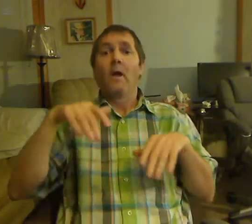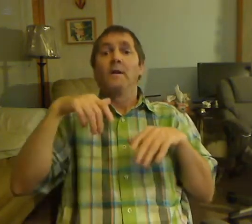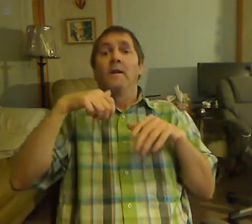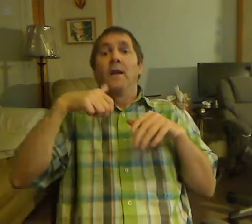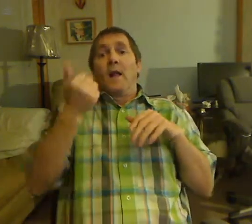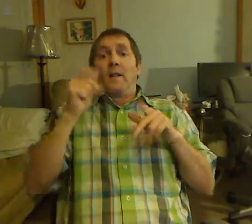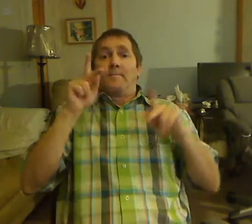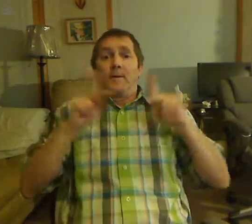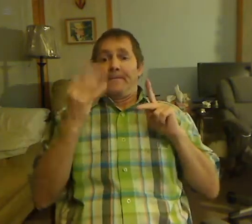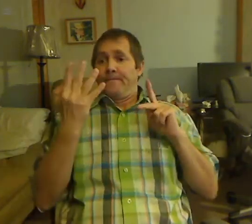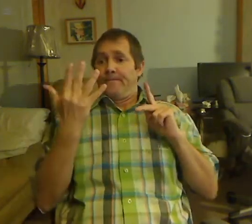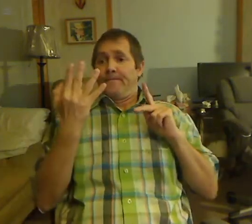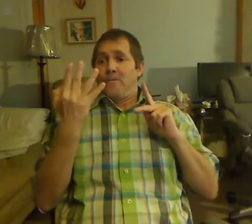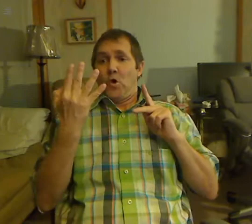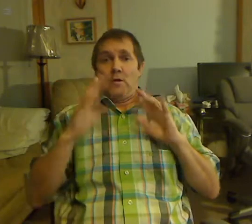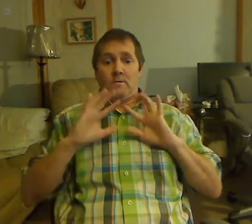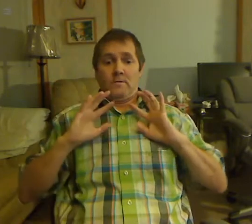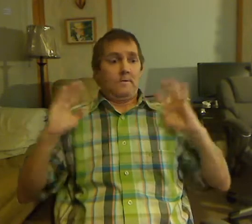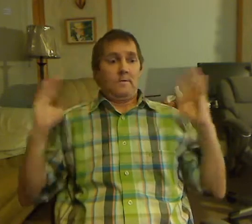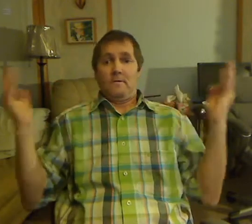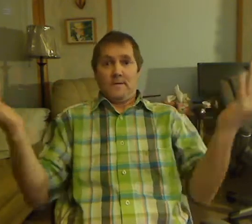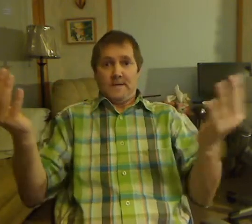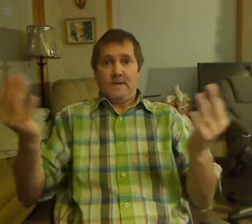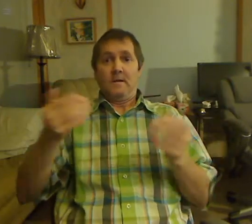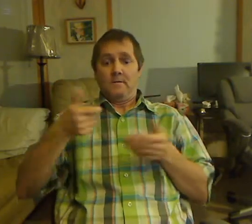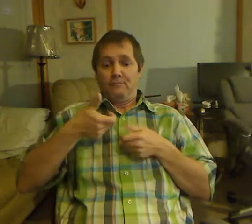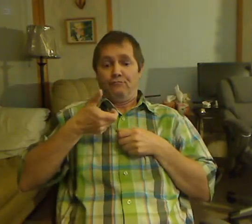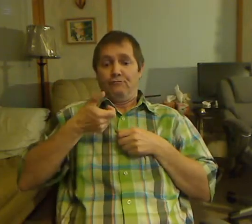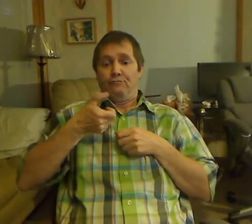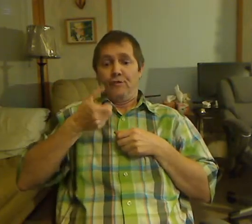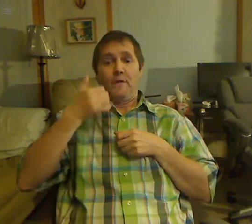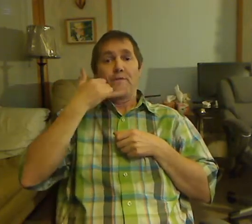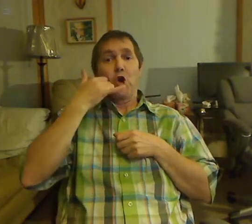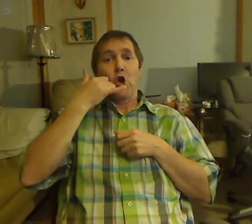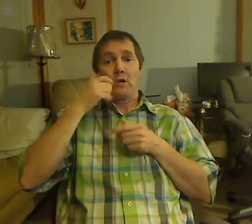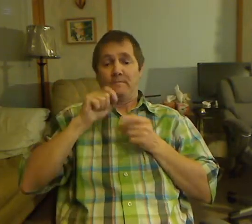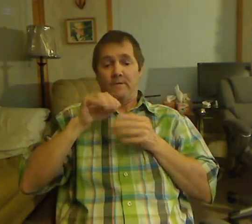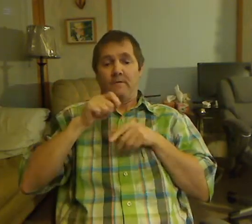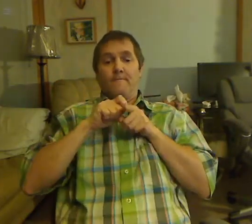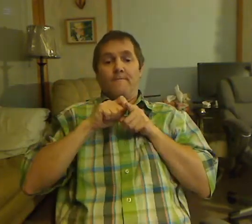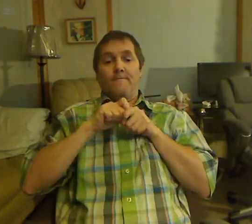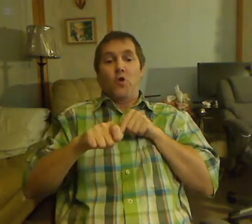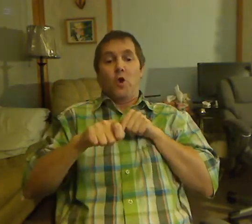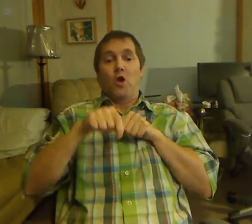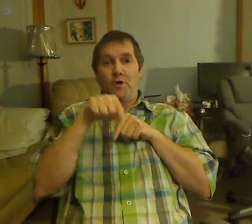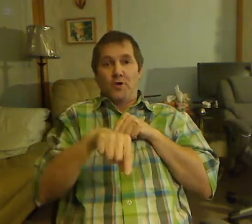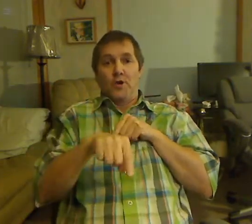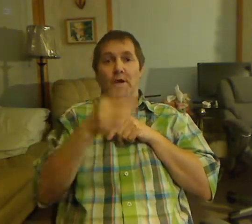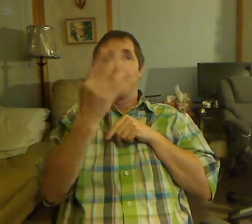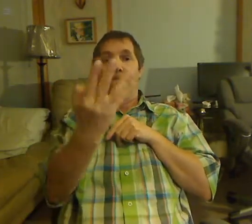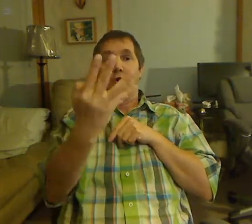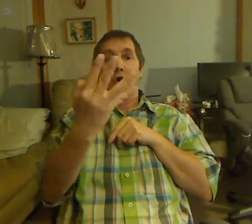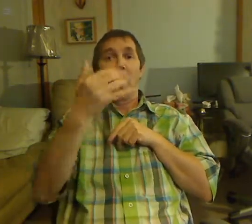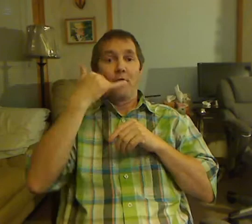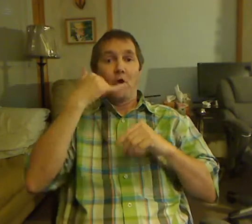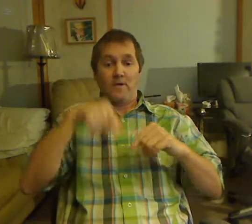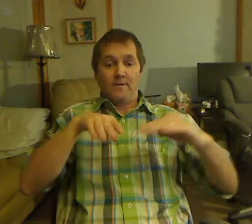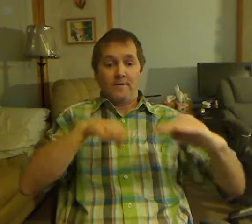Kevin the portrait painter, Poe, who runs my local bar, and Gary the property tycoon. who does a bit of TV on the